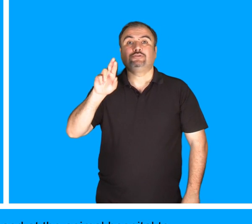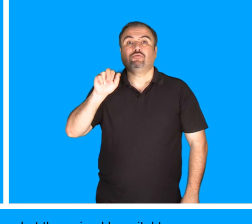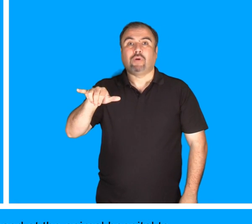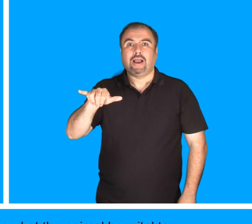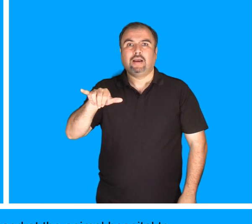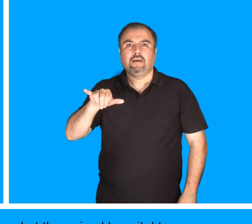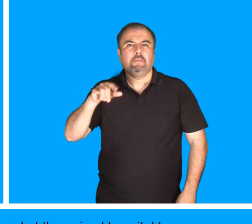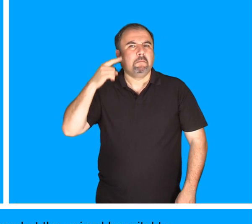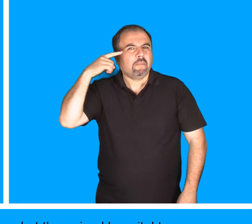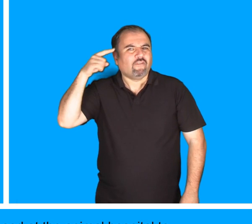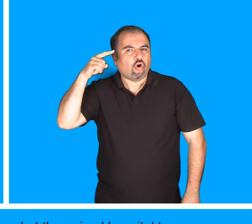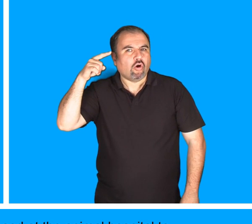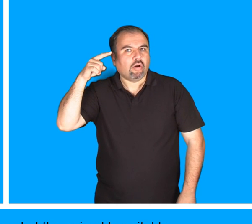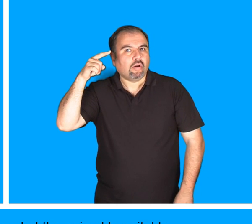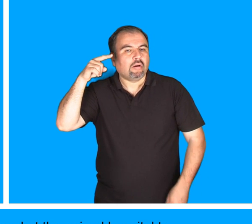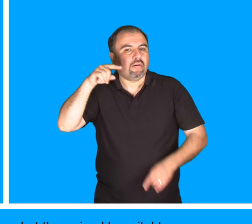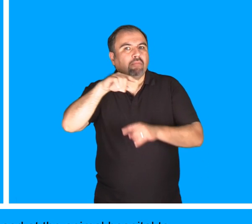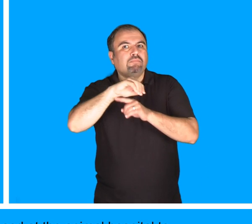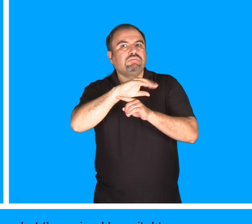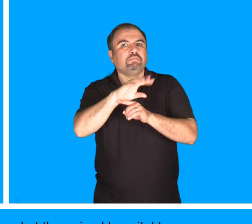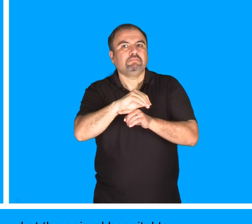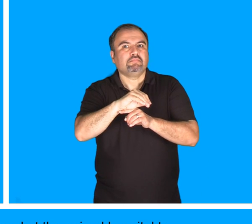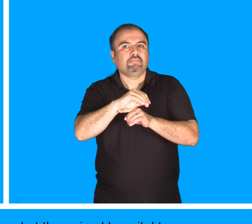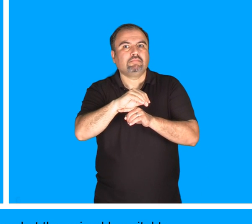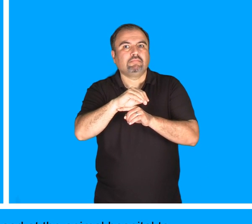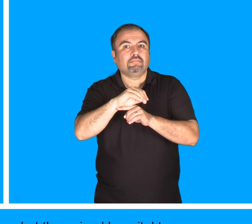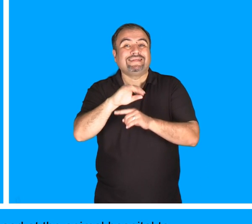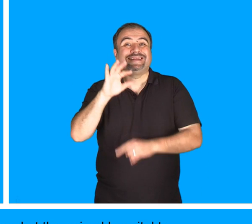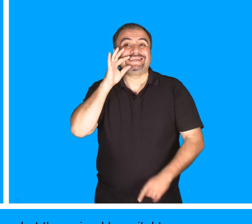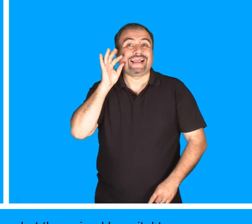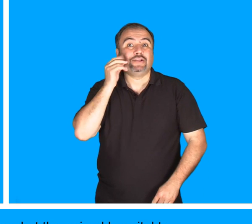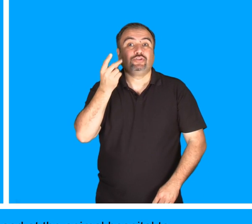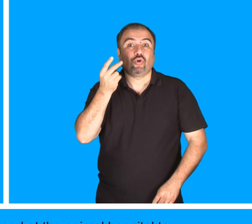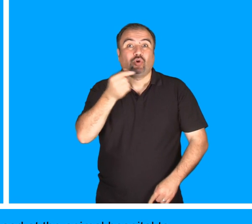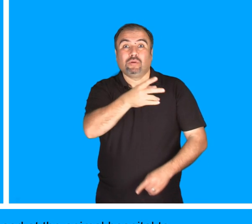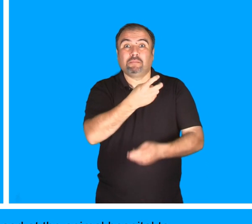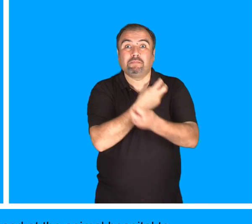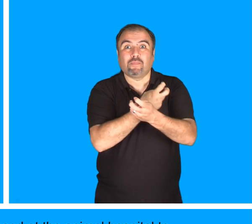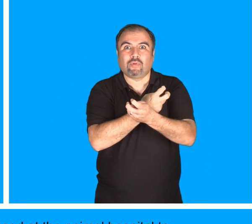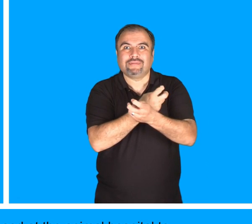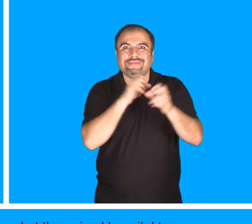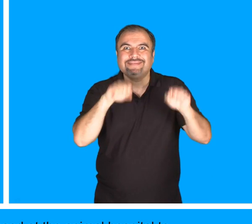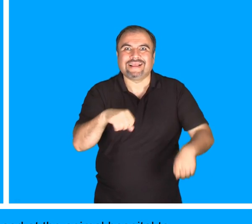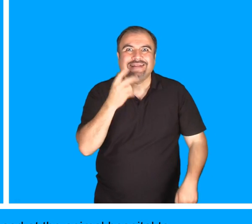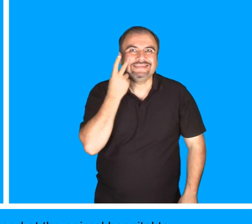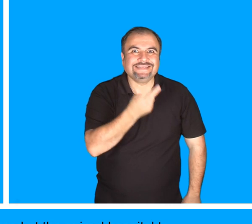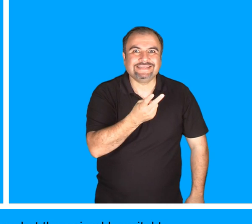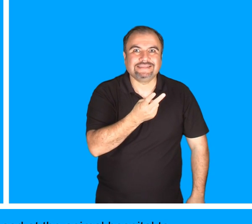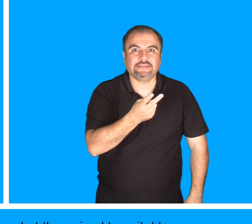x-ray machine used at the Animal Hospital to see the bones inside cats and dogs.-ray